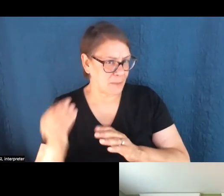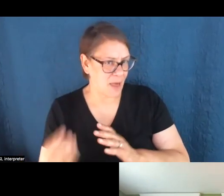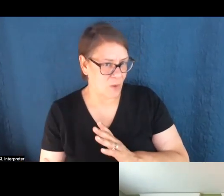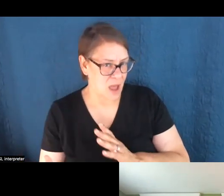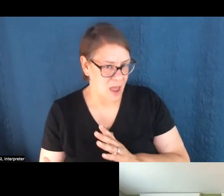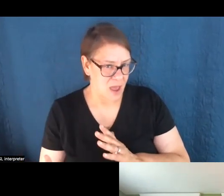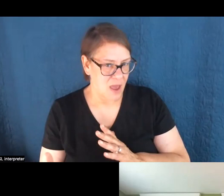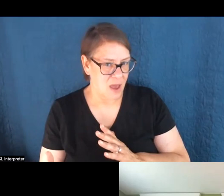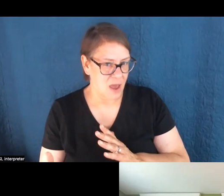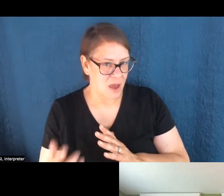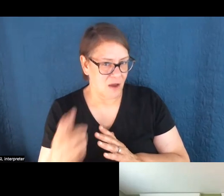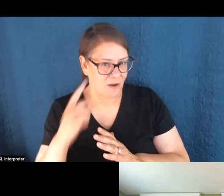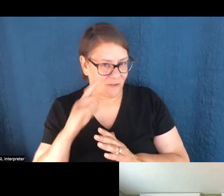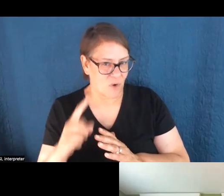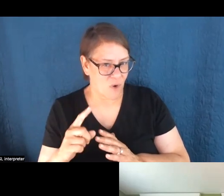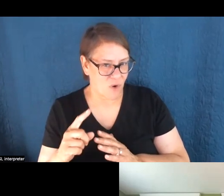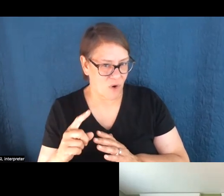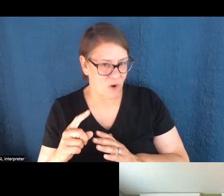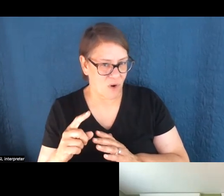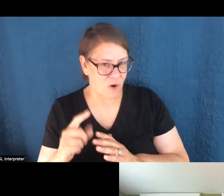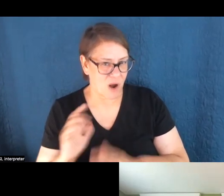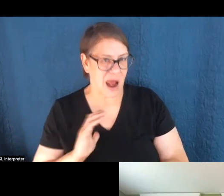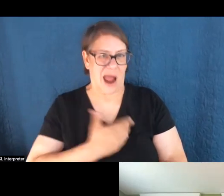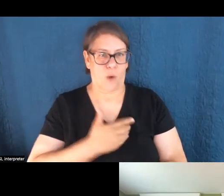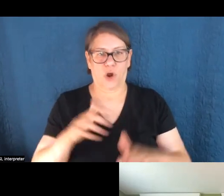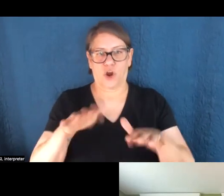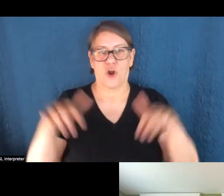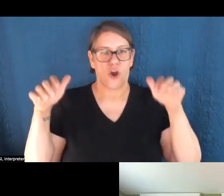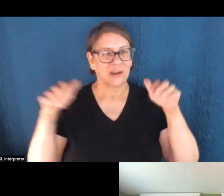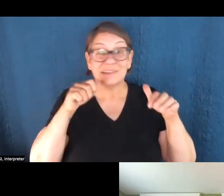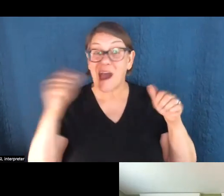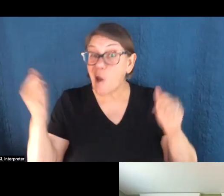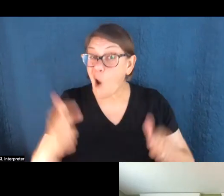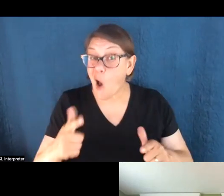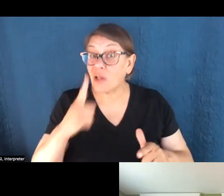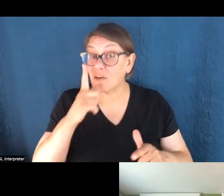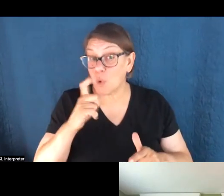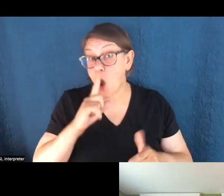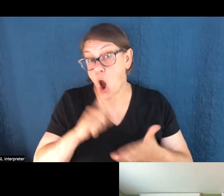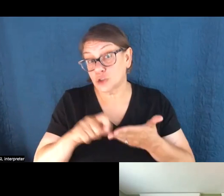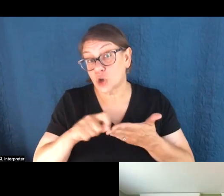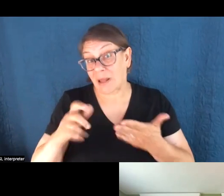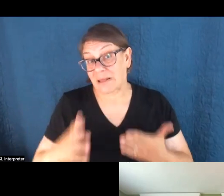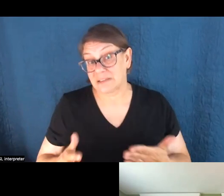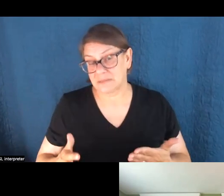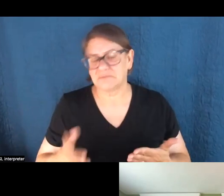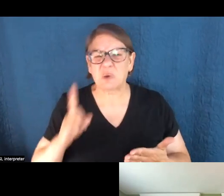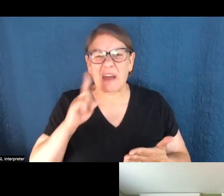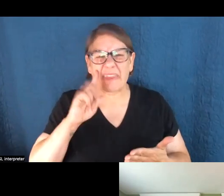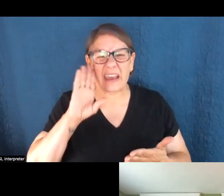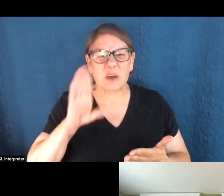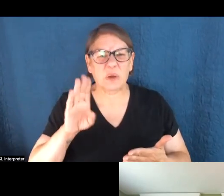for the sake of our audience, not all of whom are journalists, right? And so I think it would be